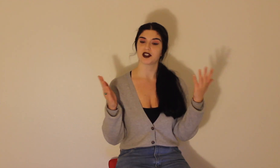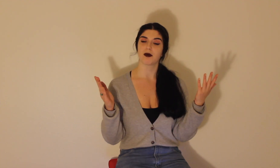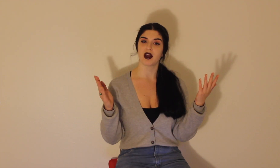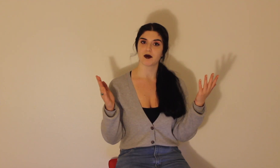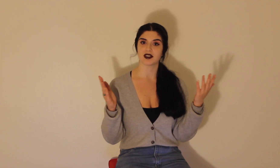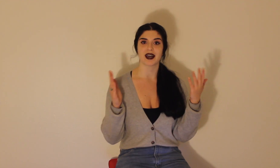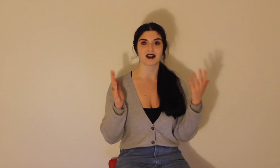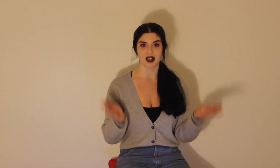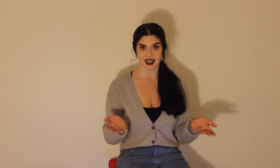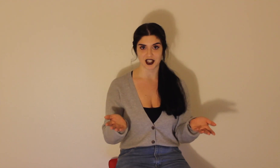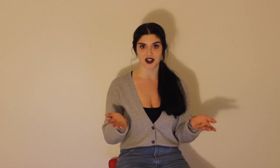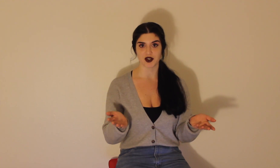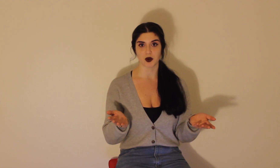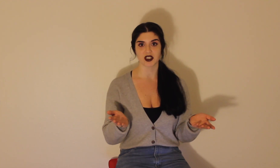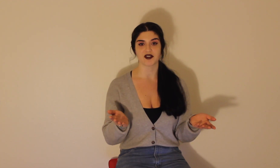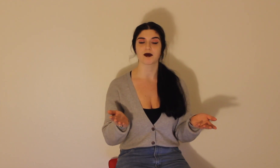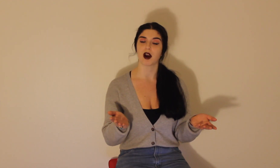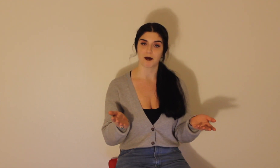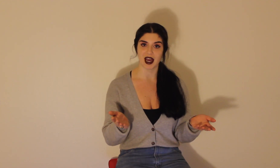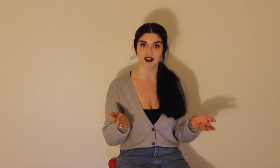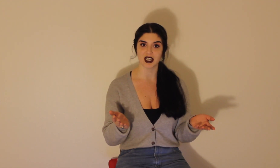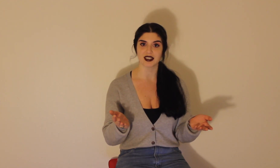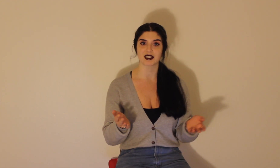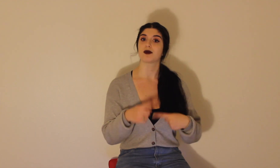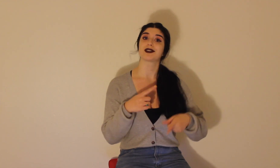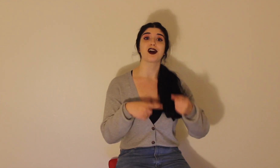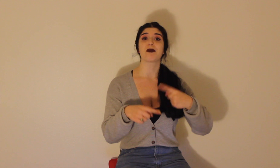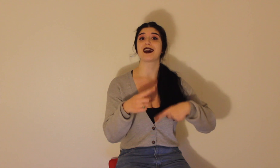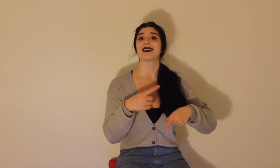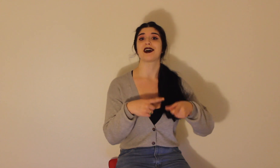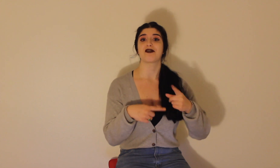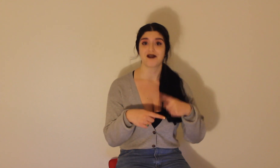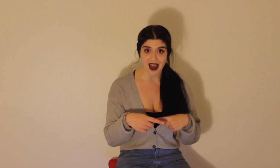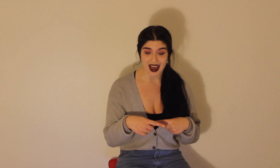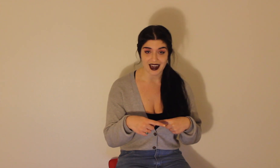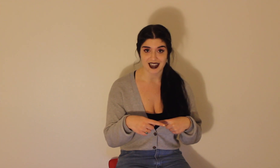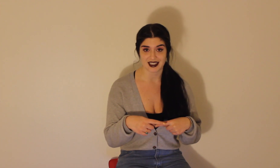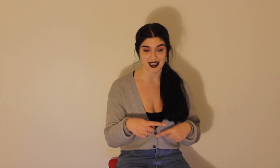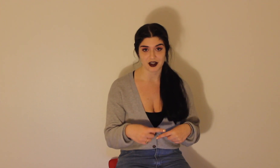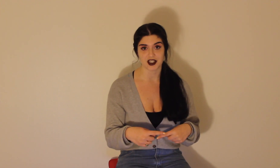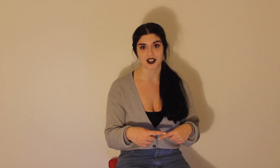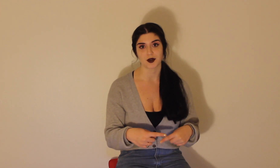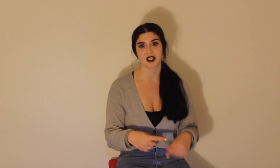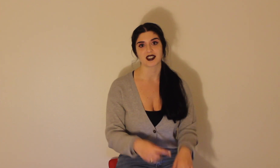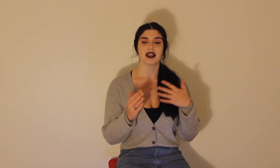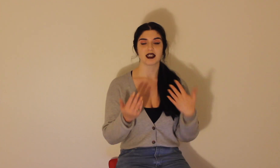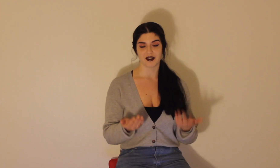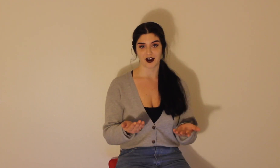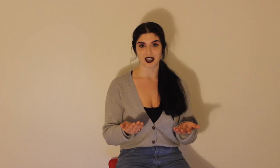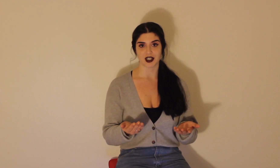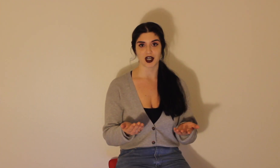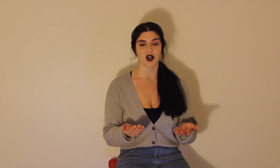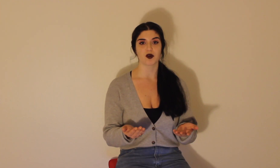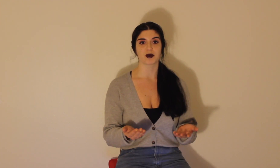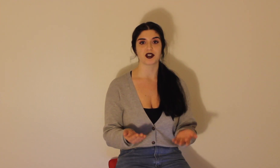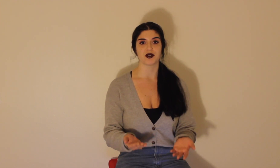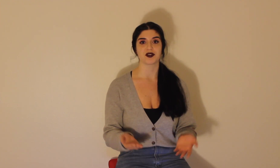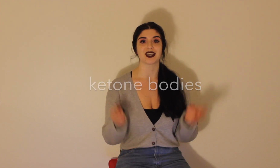Once your body runs out of glycogen stores from carbohydrates, it will start breaking down fat as its energy source, and the liver in turn will produce